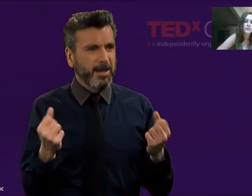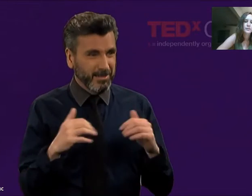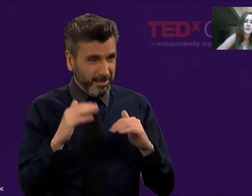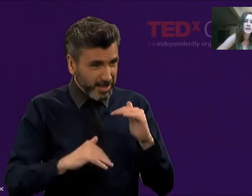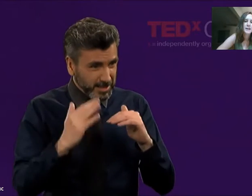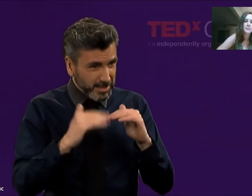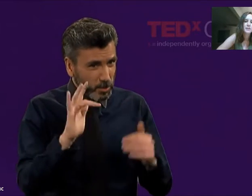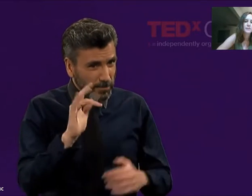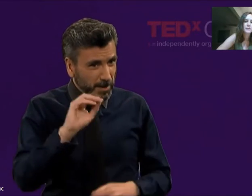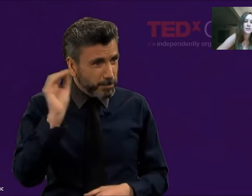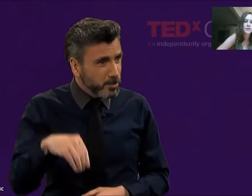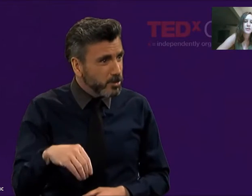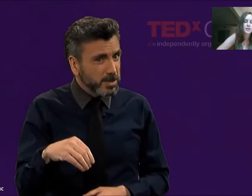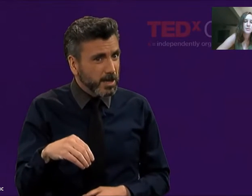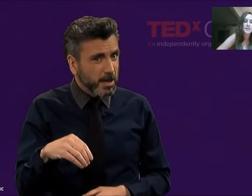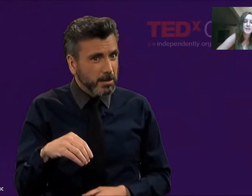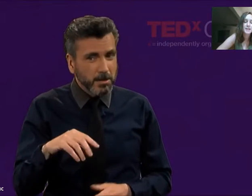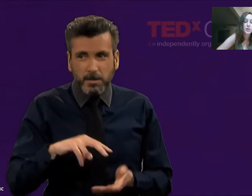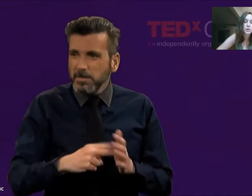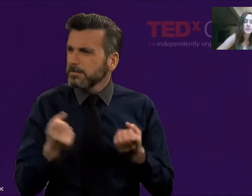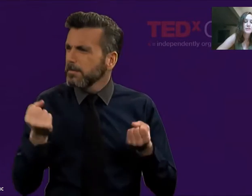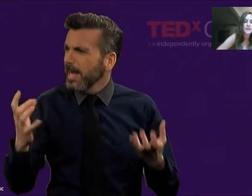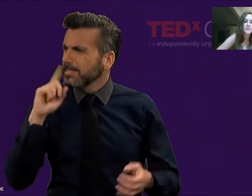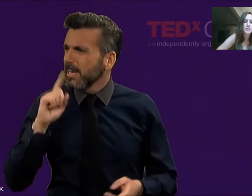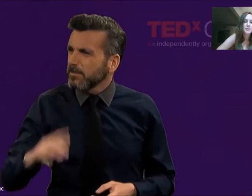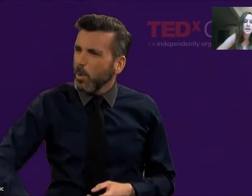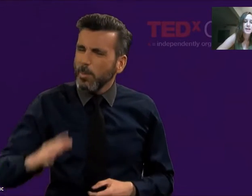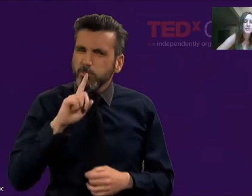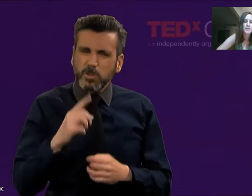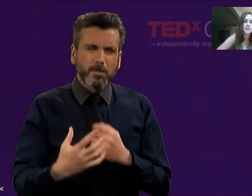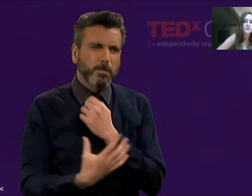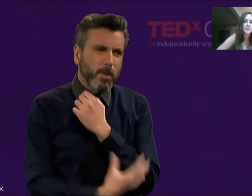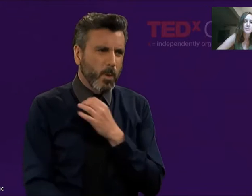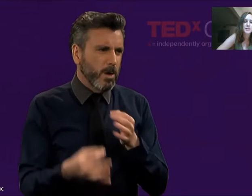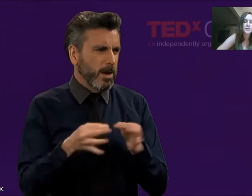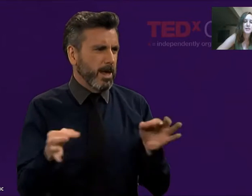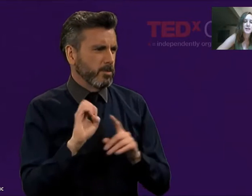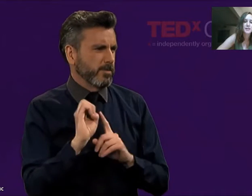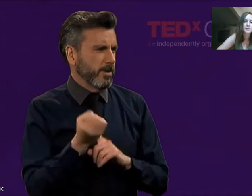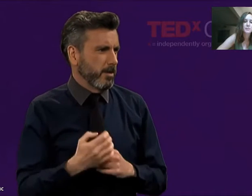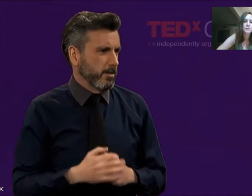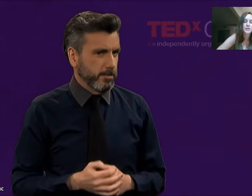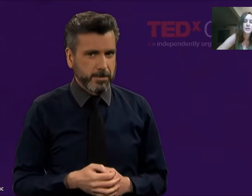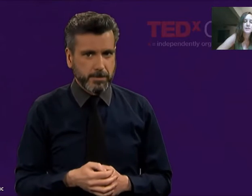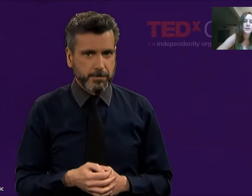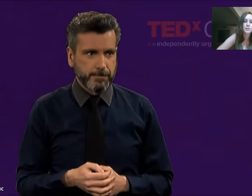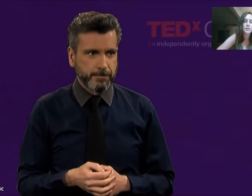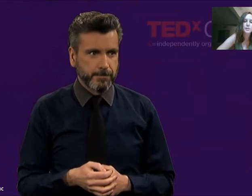And how many, it was less than 25% of hearing families that sign with a deaf family member.